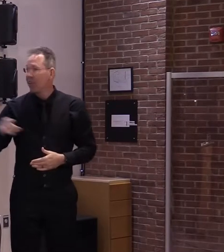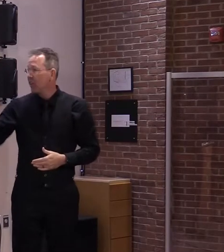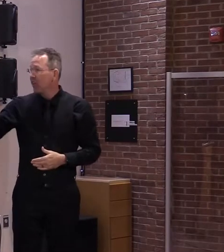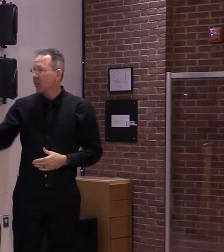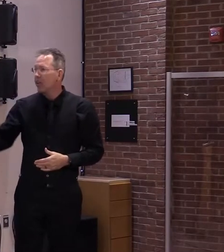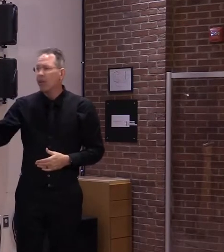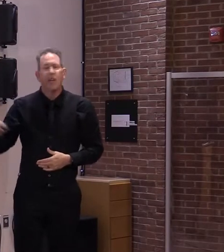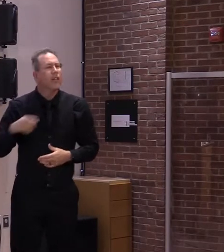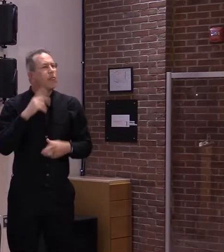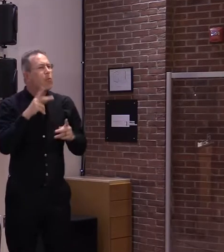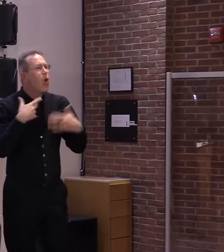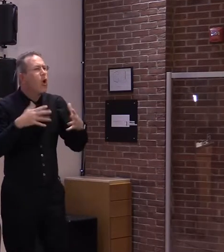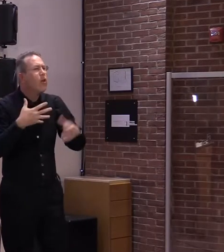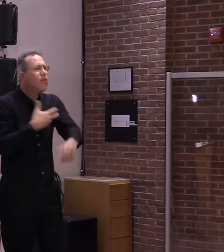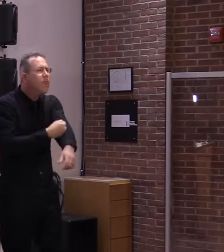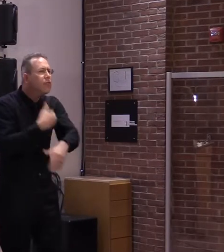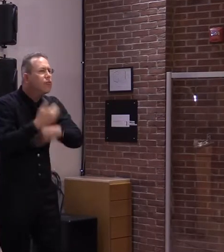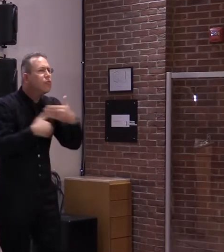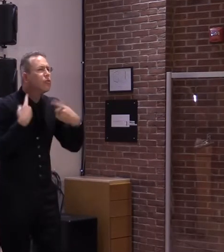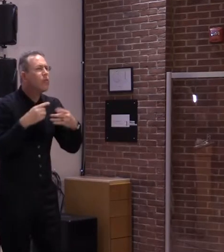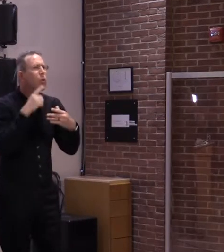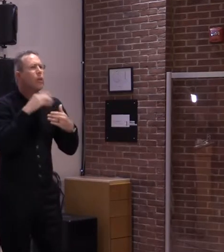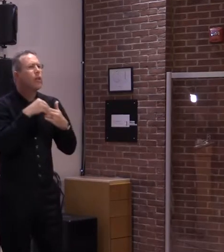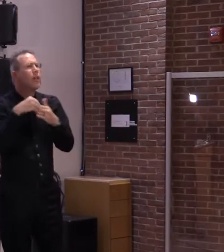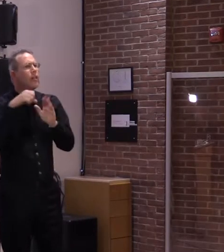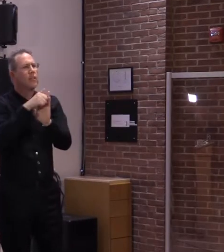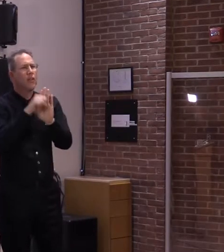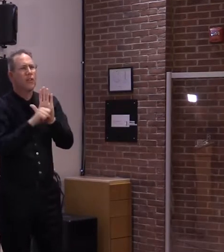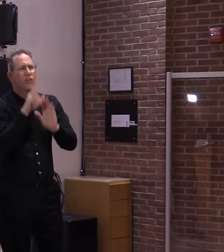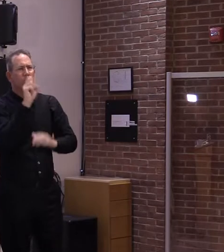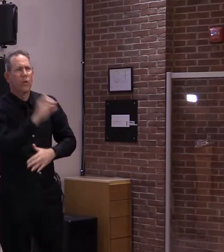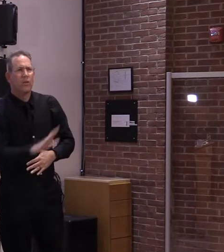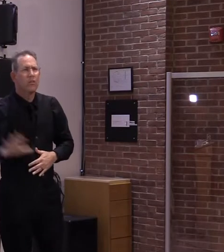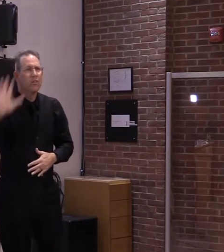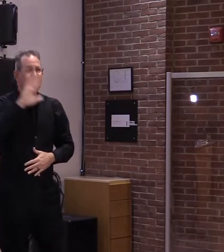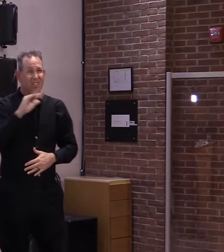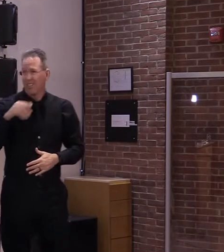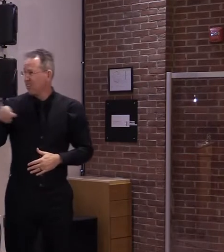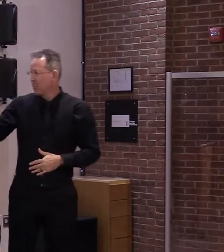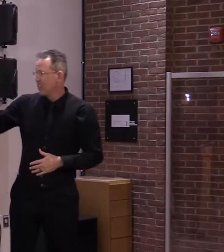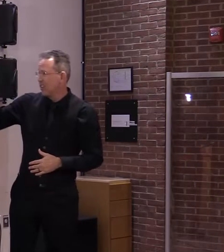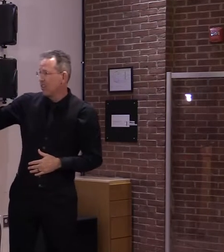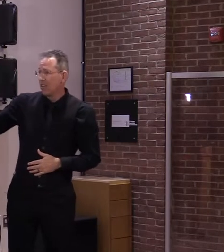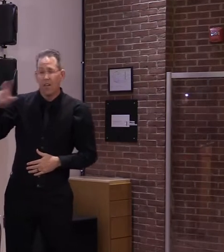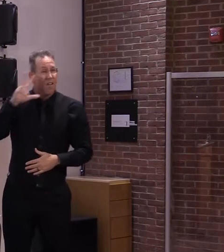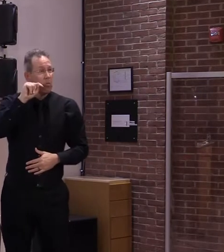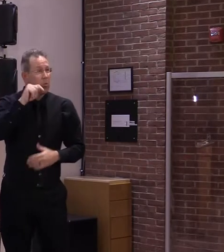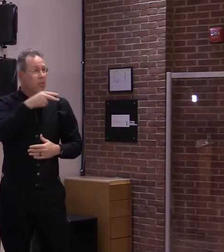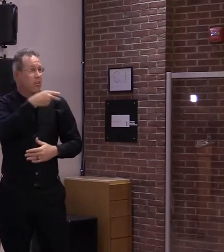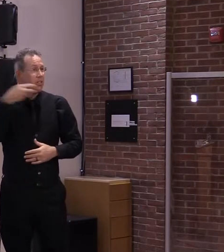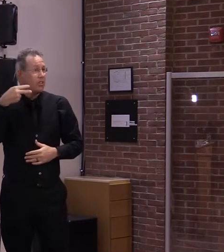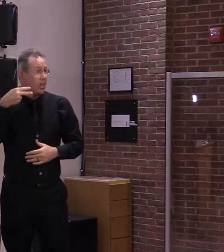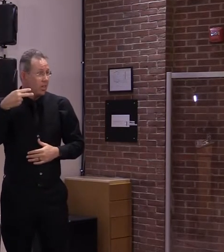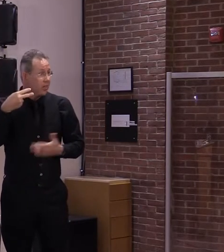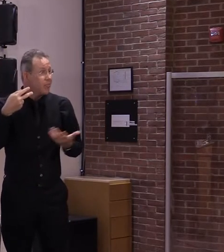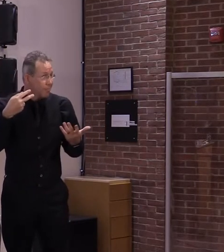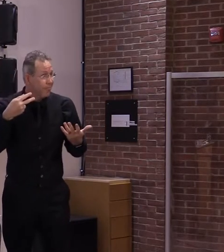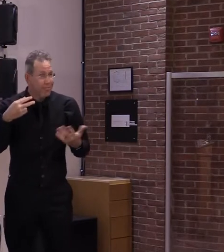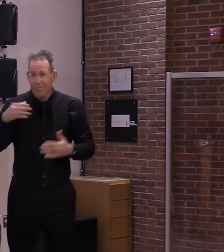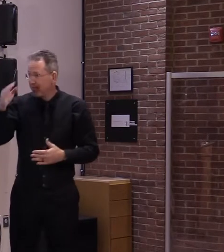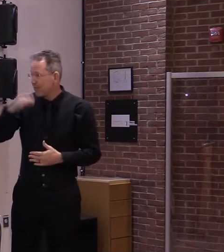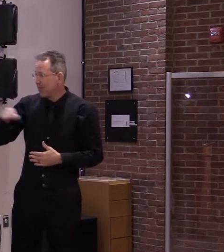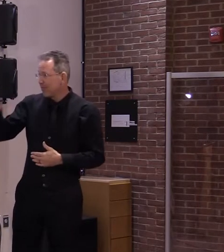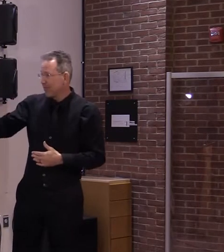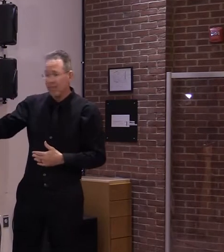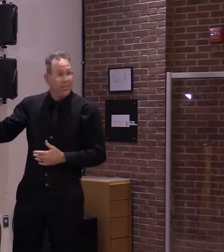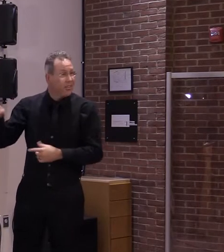is a leader in a number of different categories, ranking second in the country on doses administered. So that's doses first and